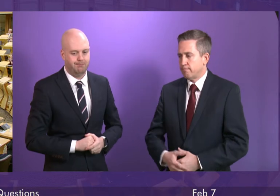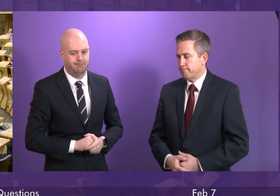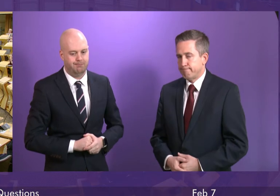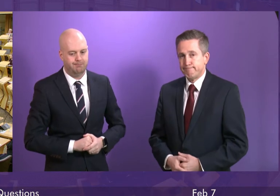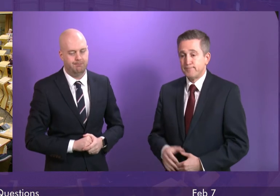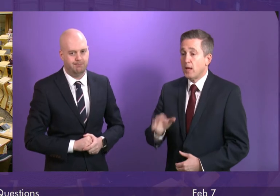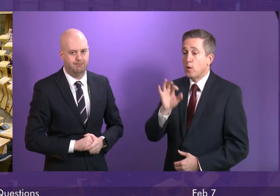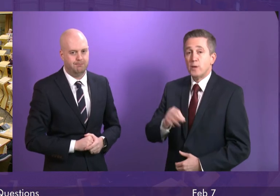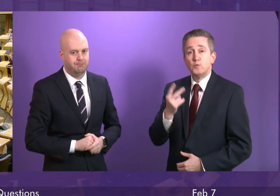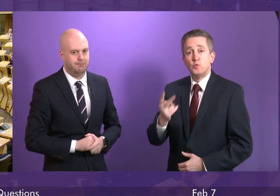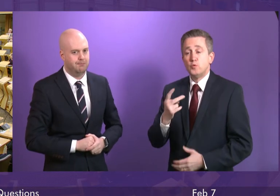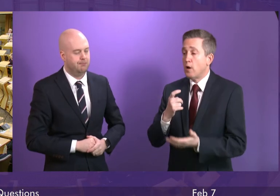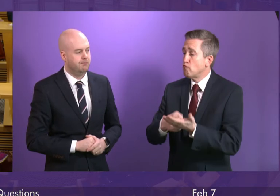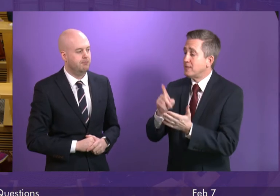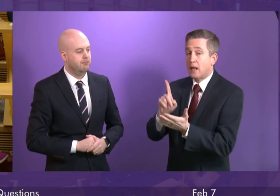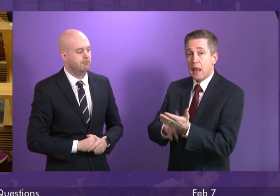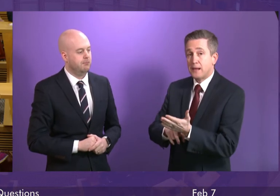Question number two, Richard Leonard.